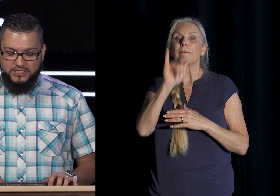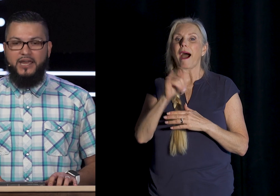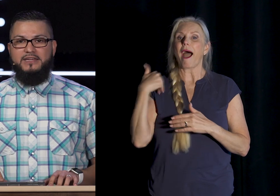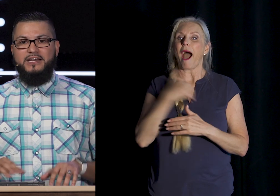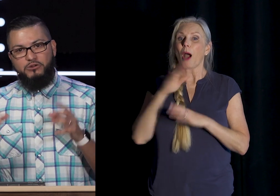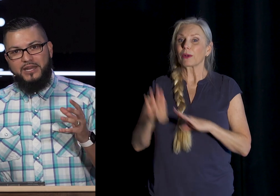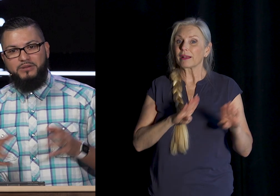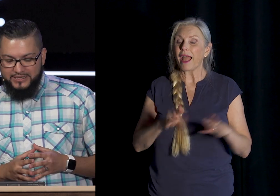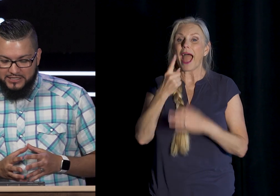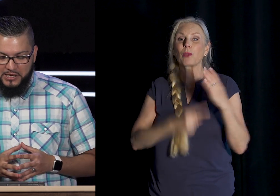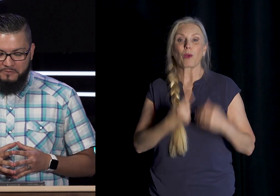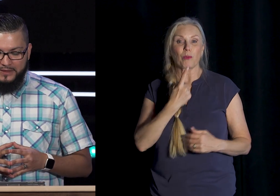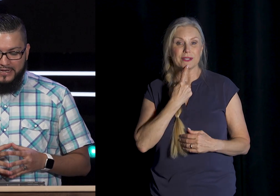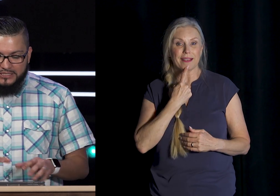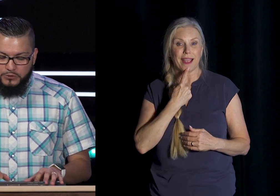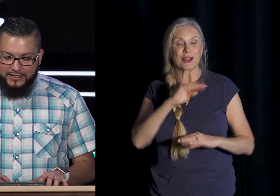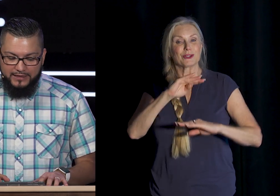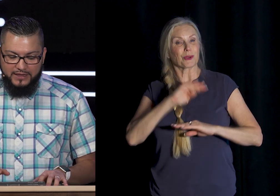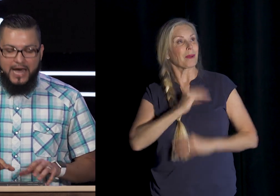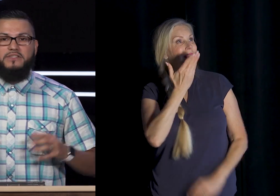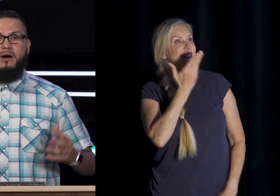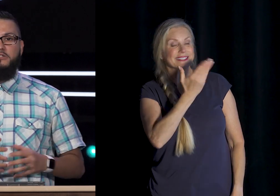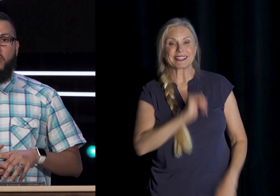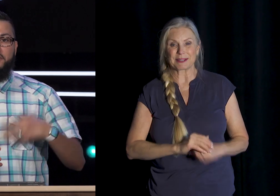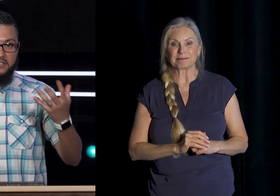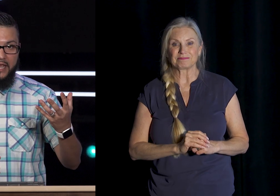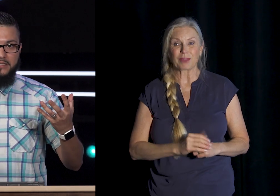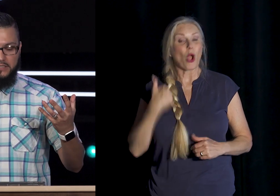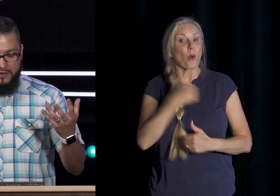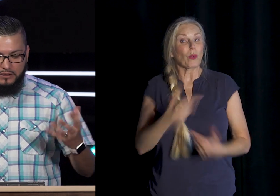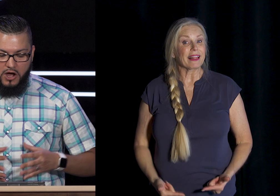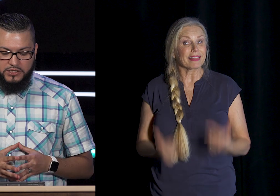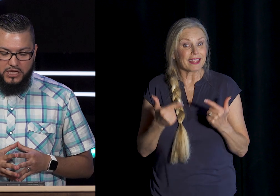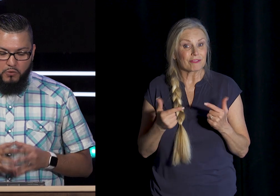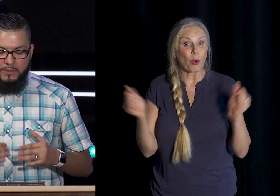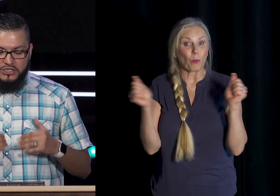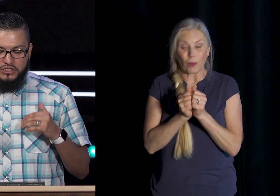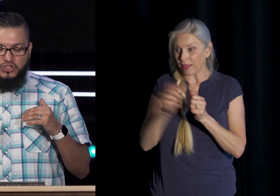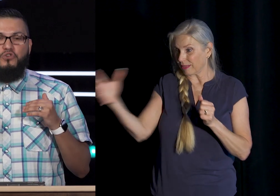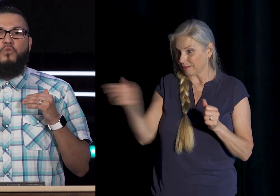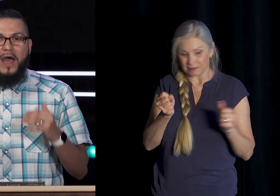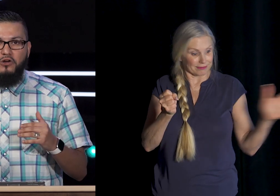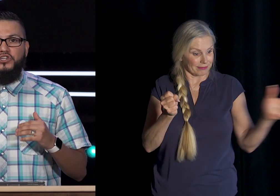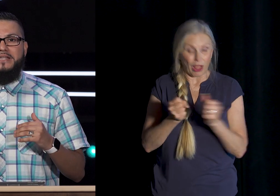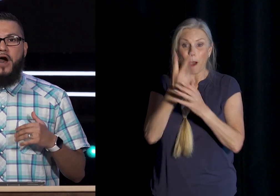say So that it pleases Him Since we live lives Amongst both Saints and the lost We must do well To now